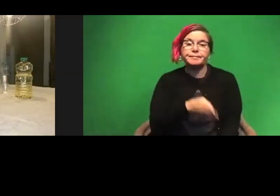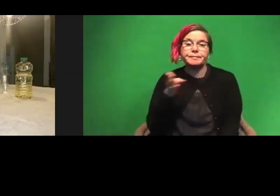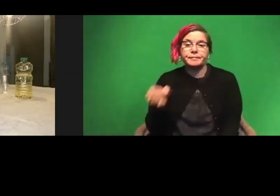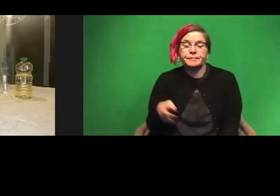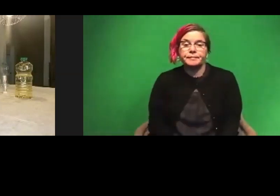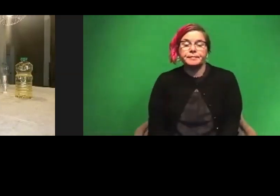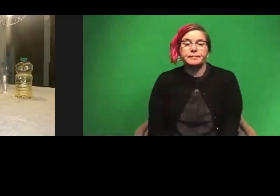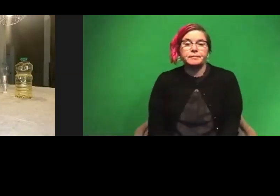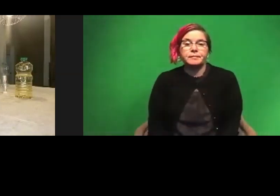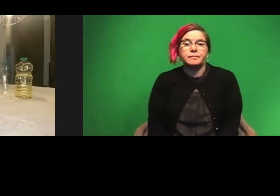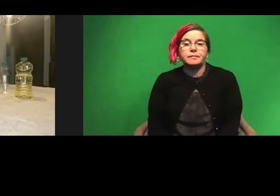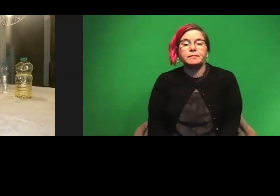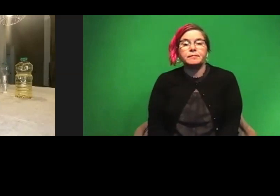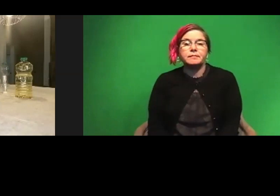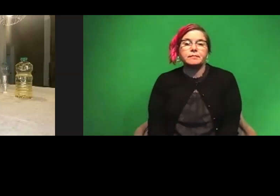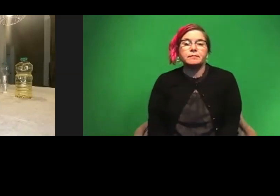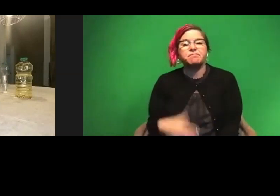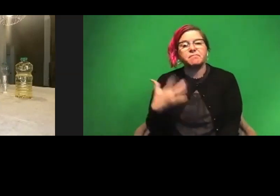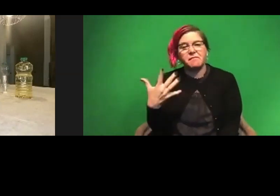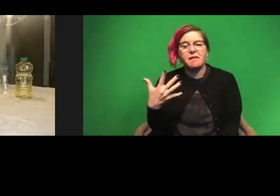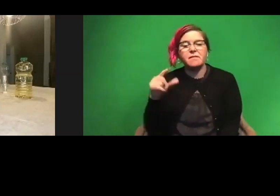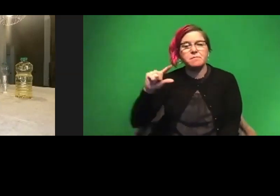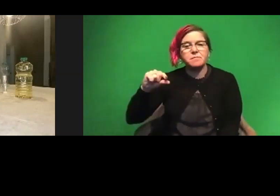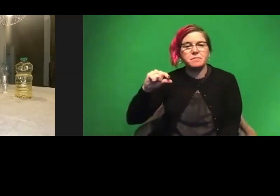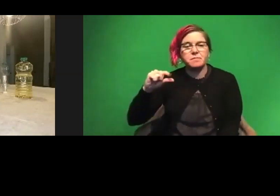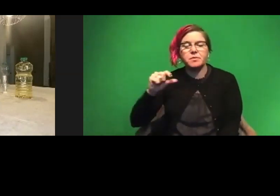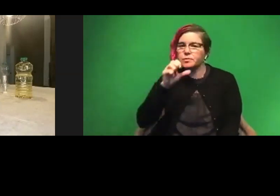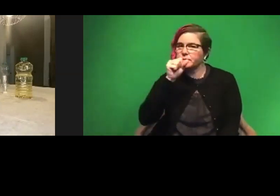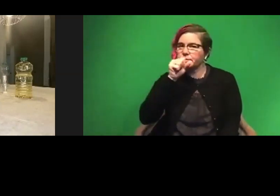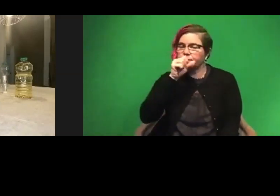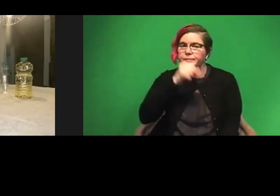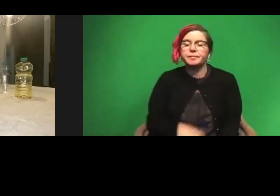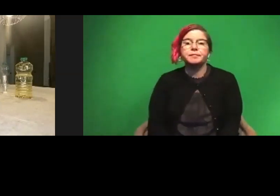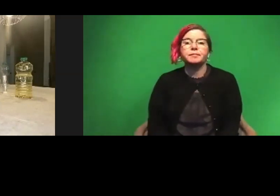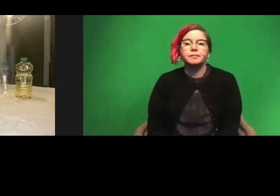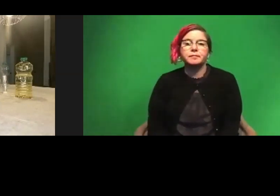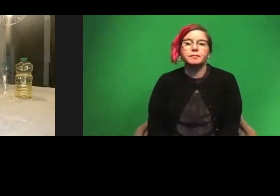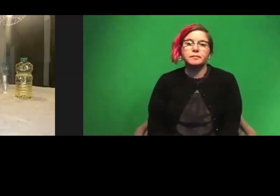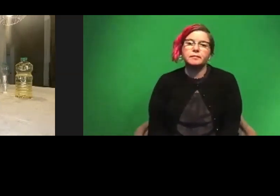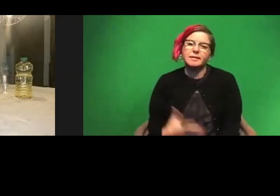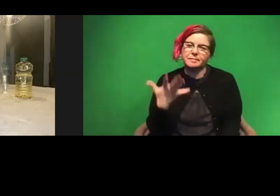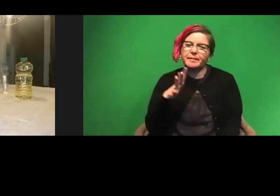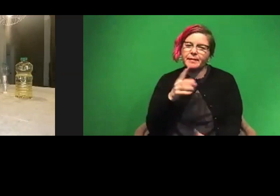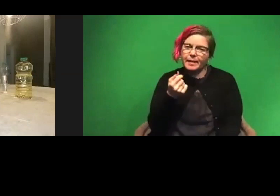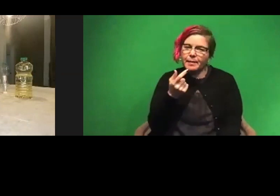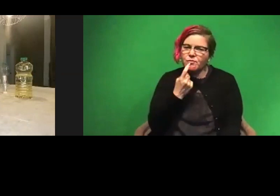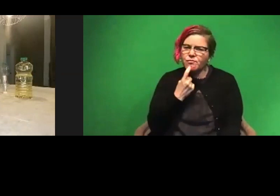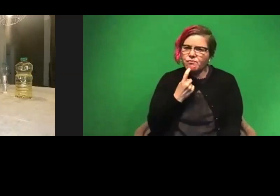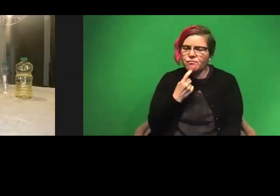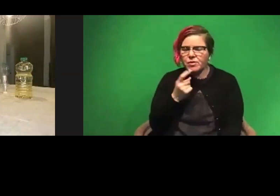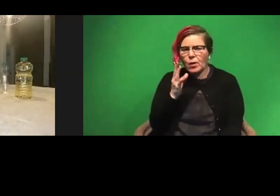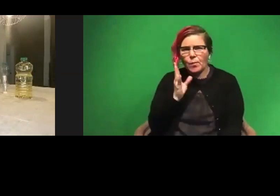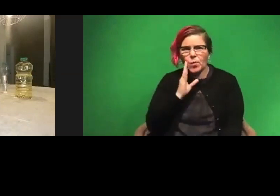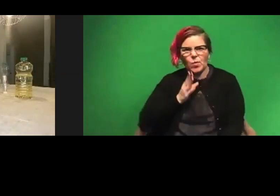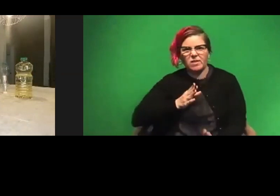And let's do five of the orange. Came out looking a little red, so I hope it actually looks orange once it's done.